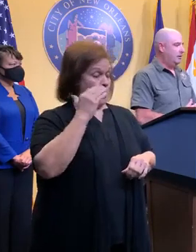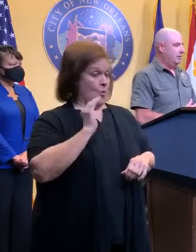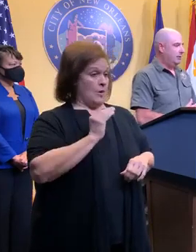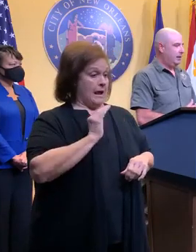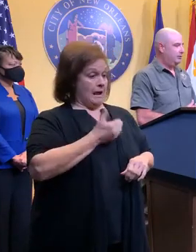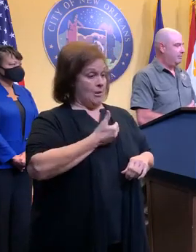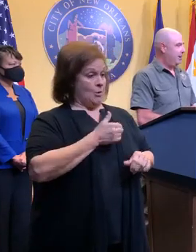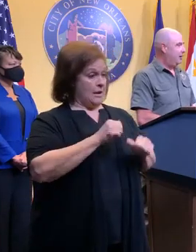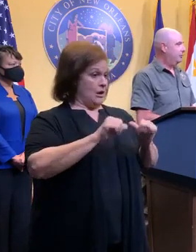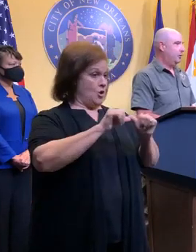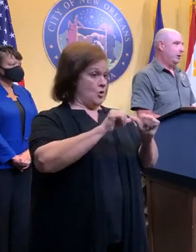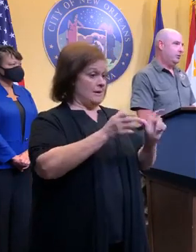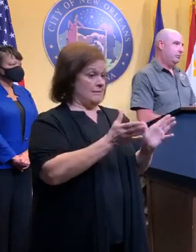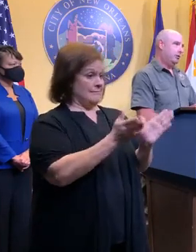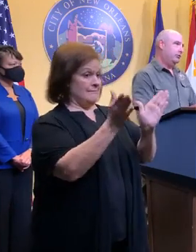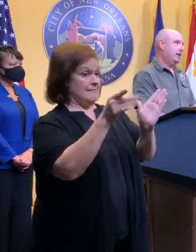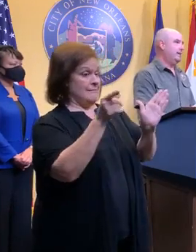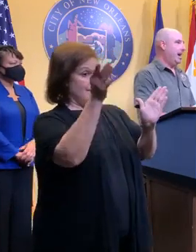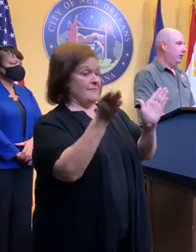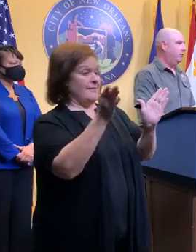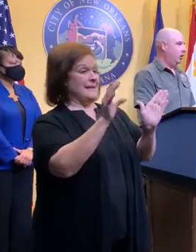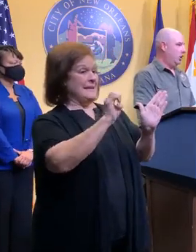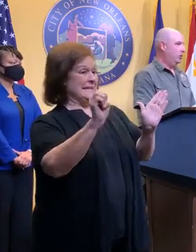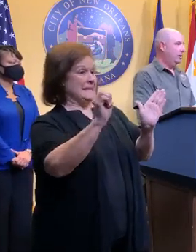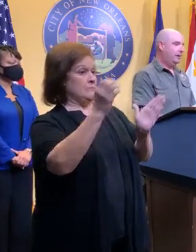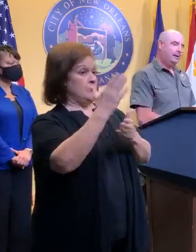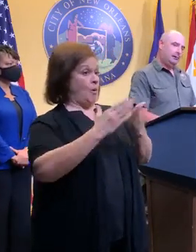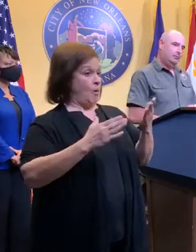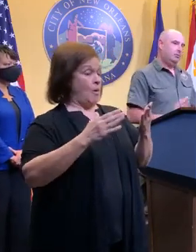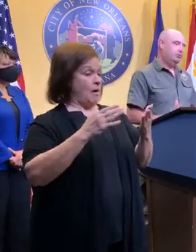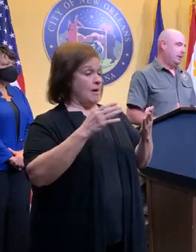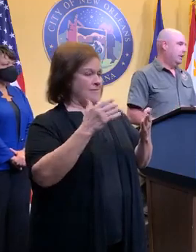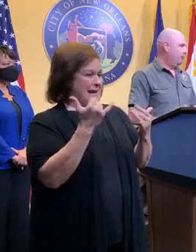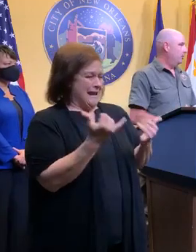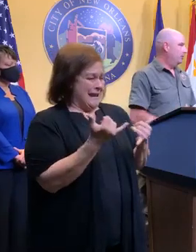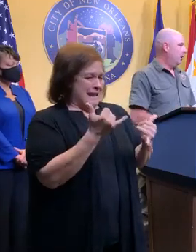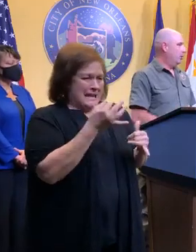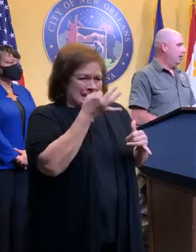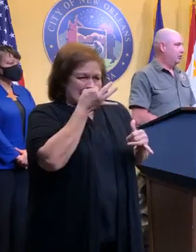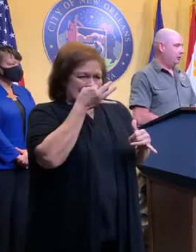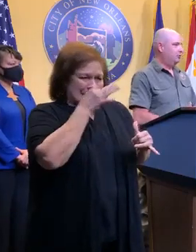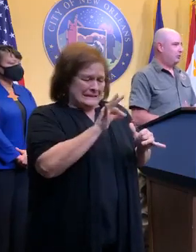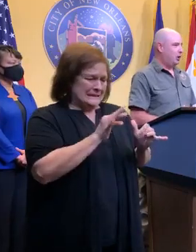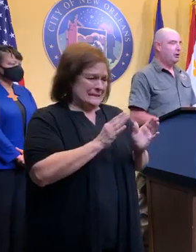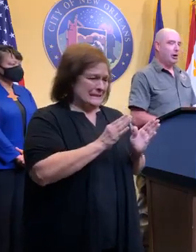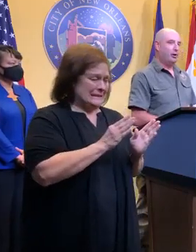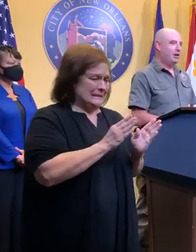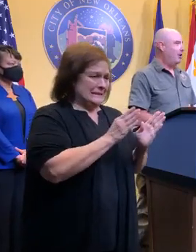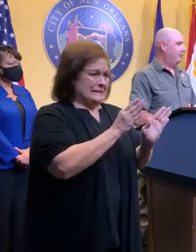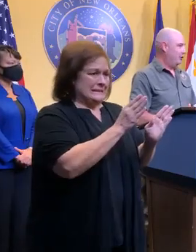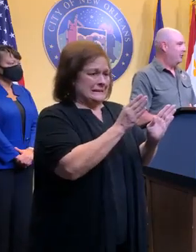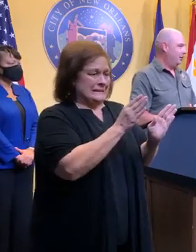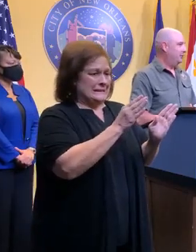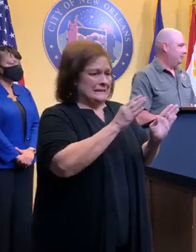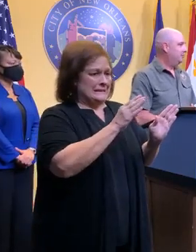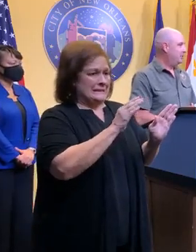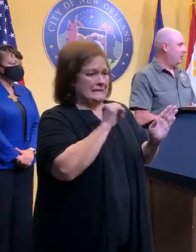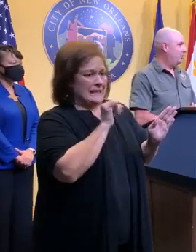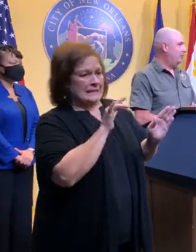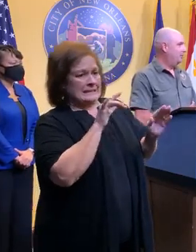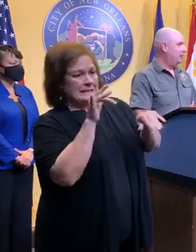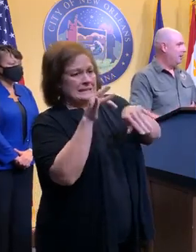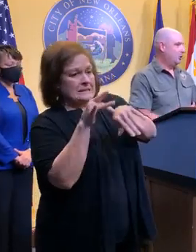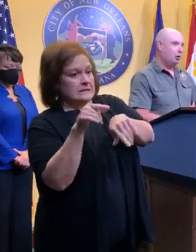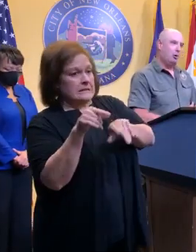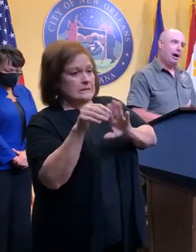advisory, we're slightly out of the cone. Just be careful with the cone. It's called the cone of air for a reason.